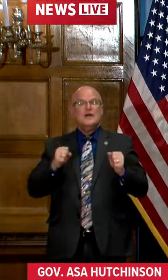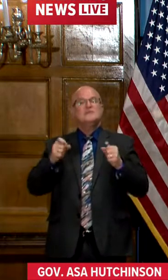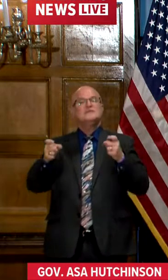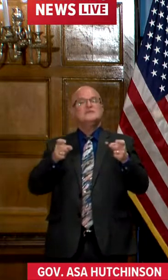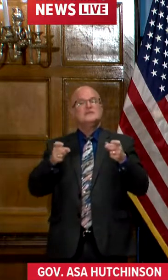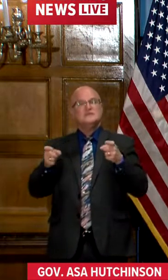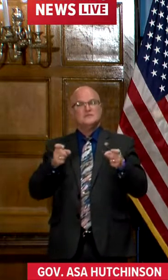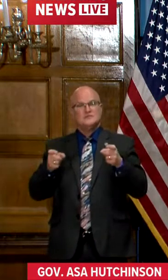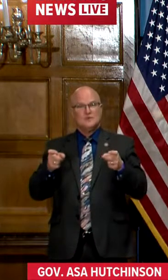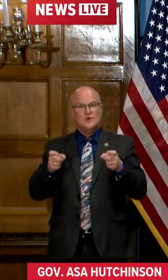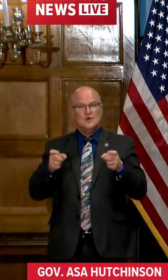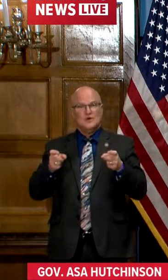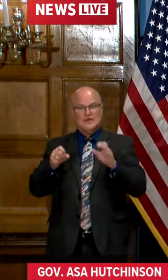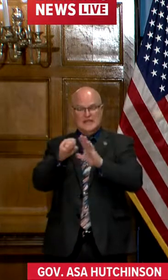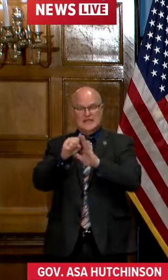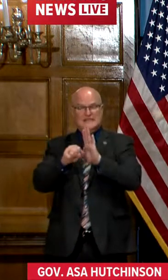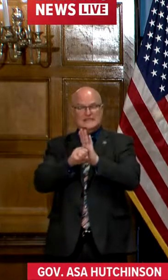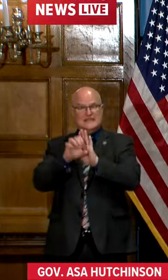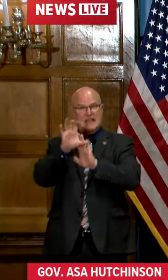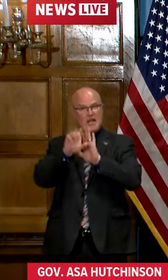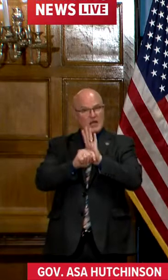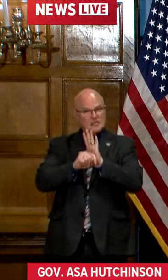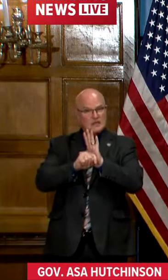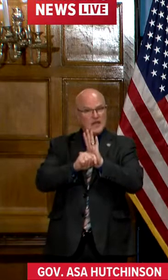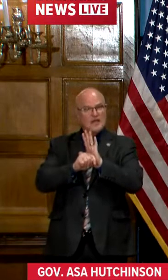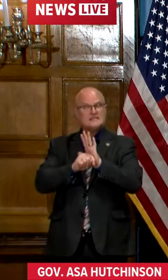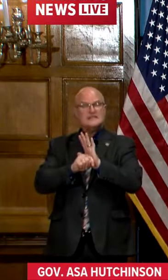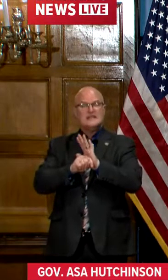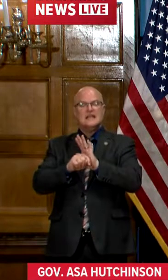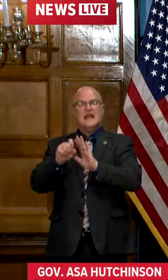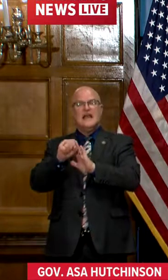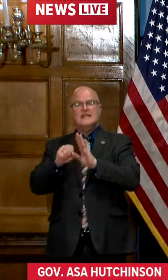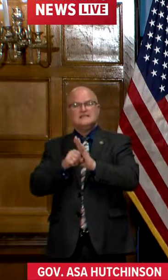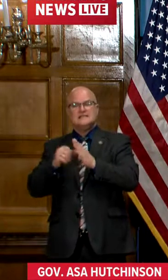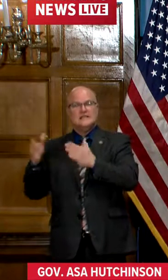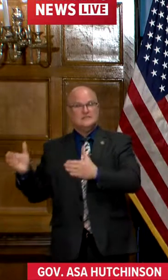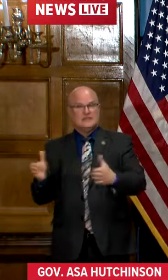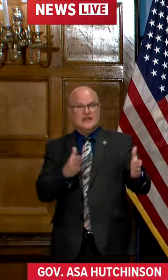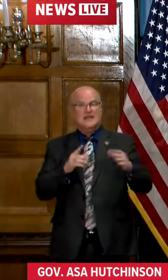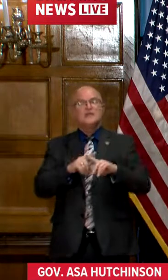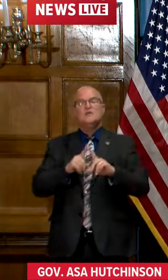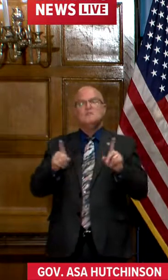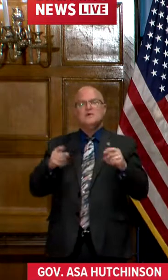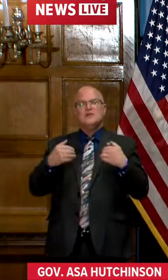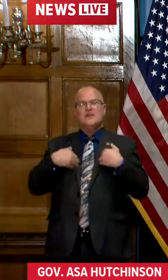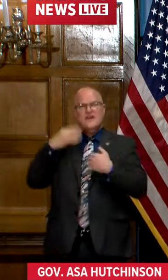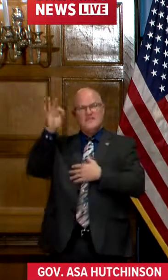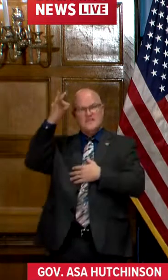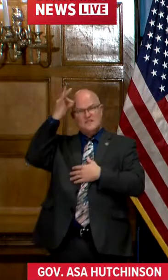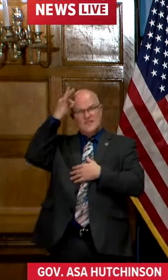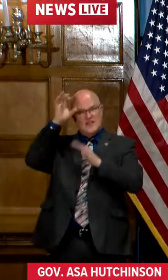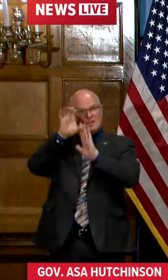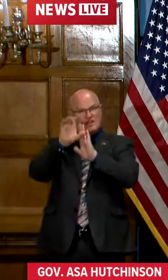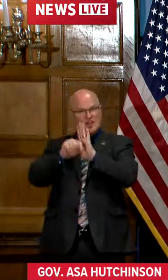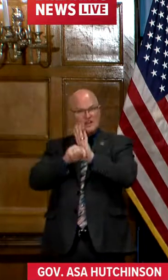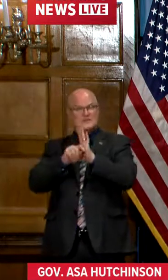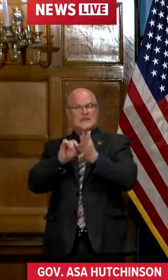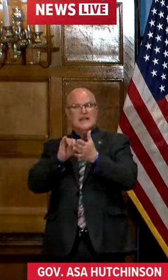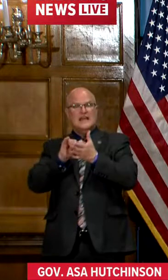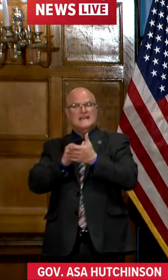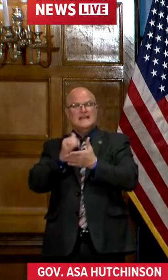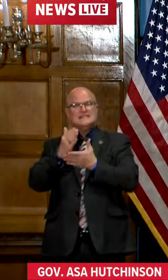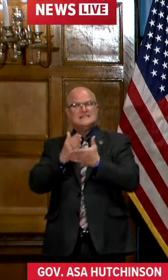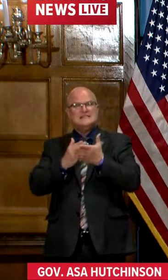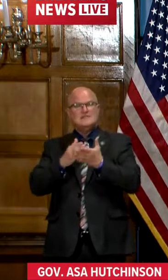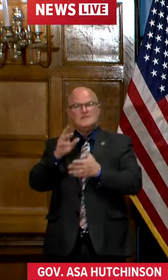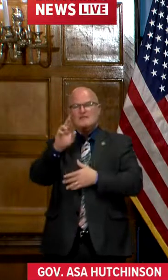control our state contracts and our state initiative. But whenever you have the federal contract that some